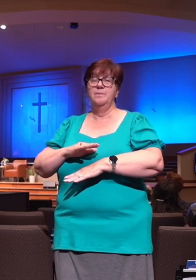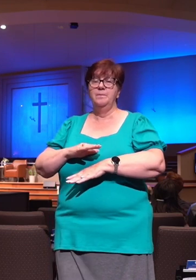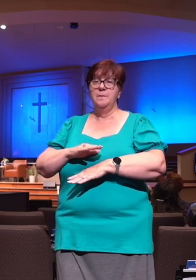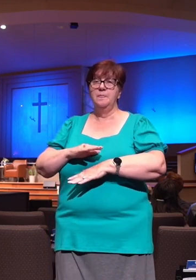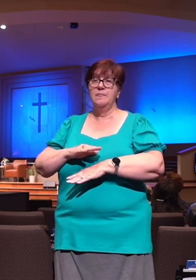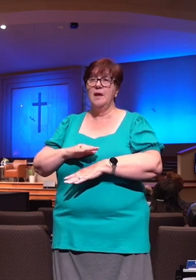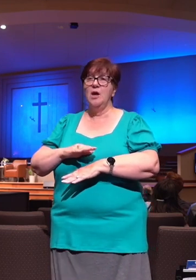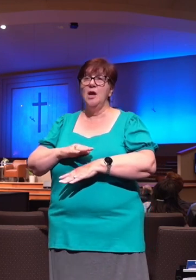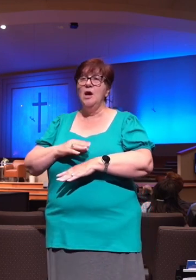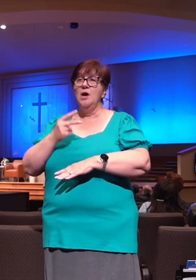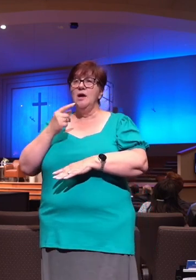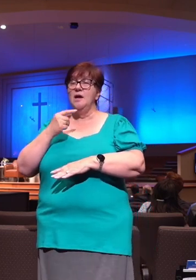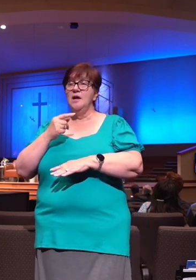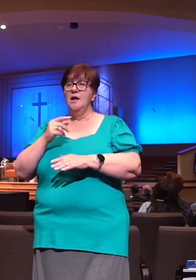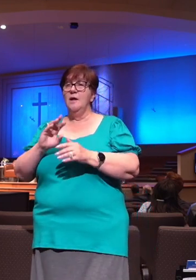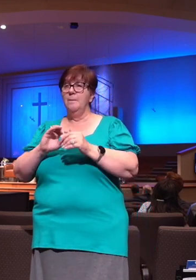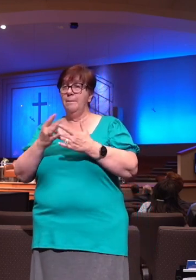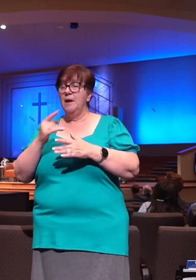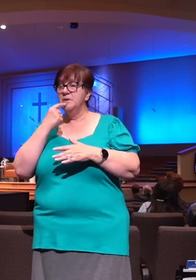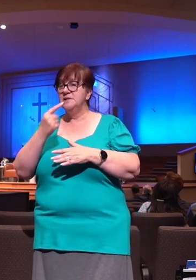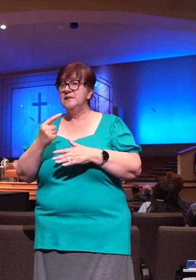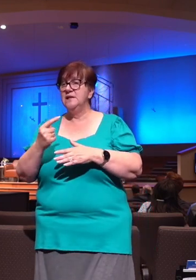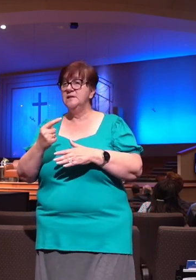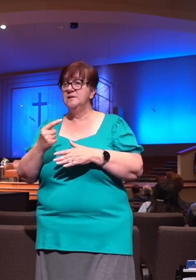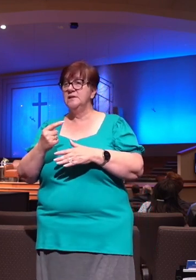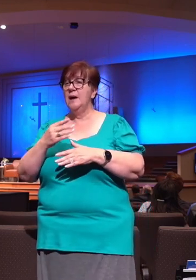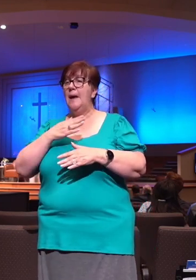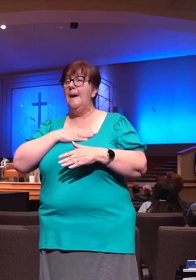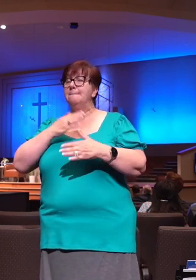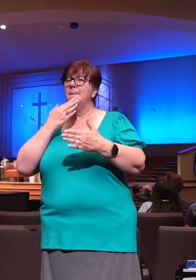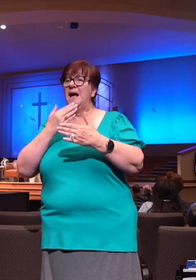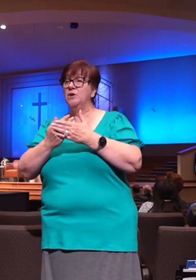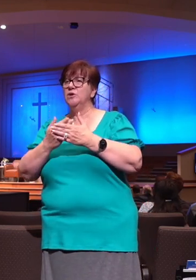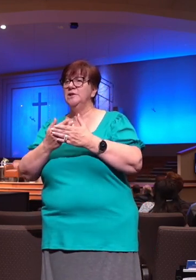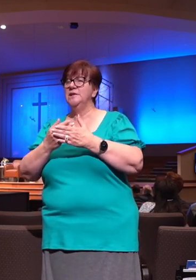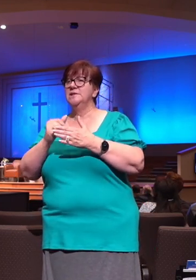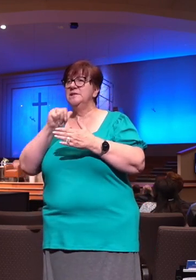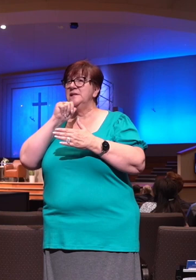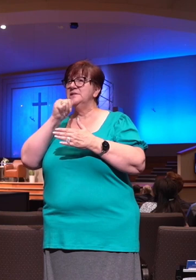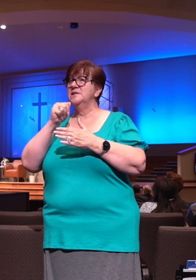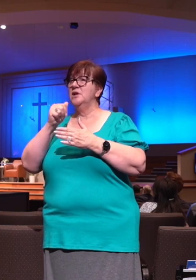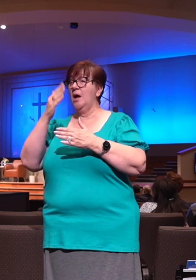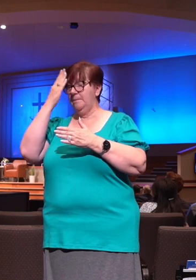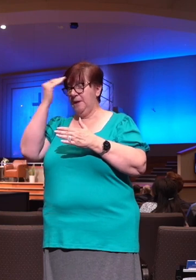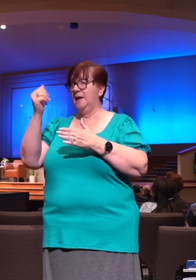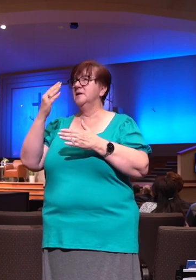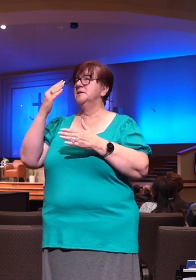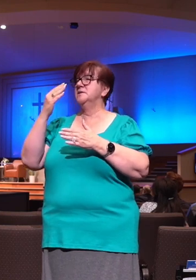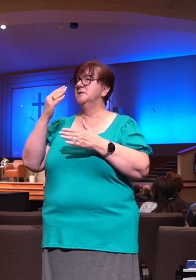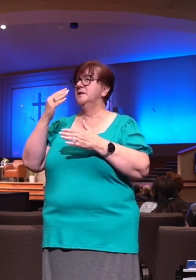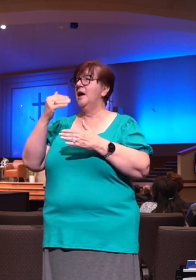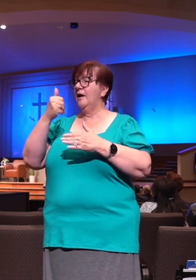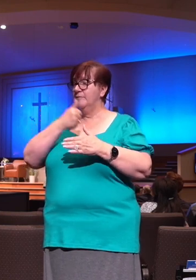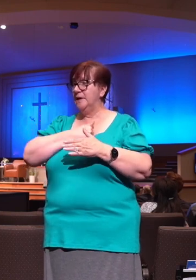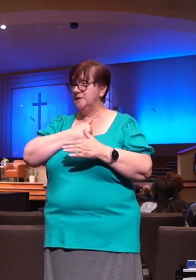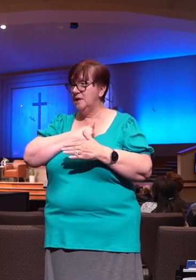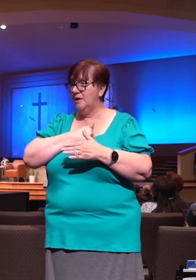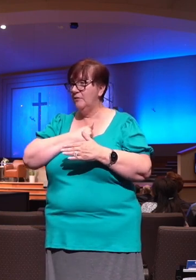extendeth not to thee. So here, David proclaims the goodness of God, but then he says, my goodness doesn't extend to you.